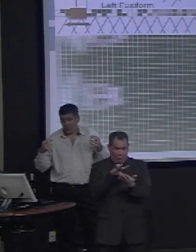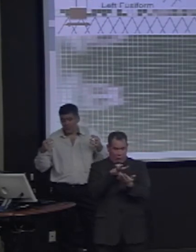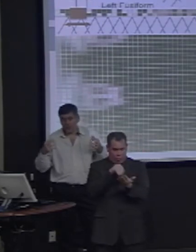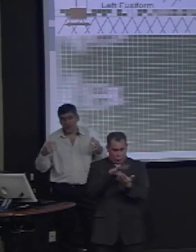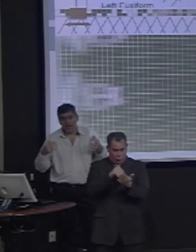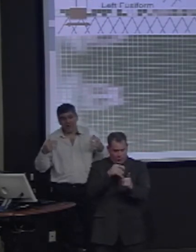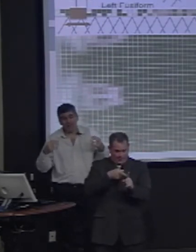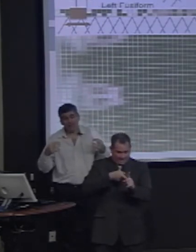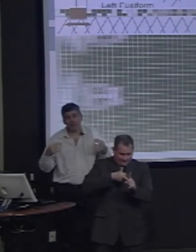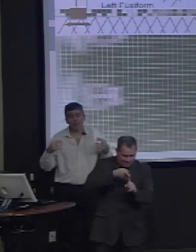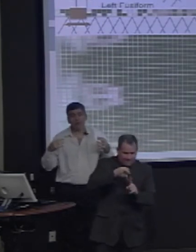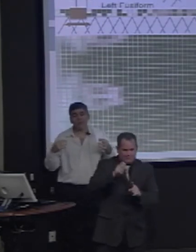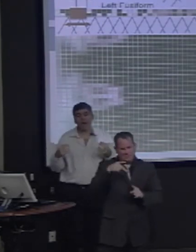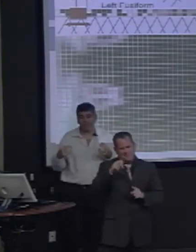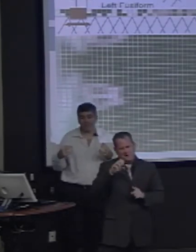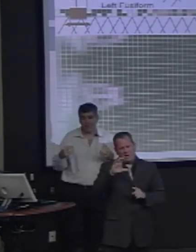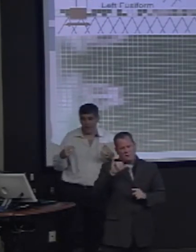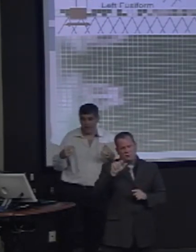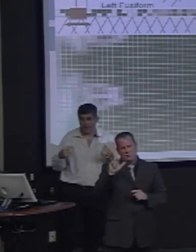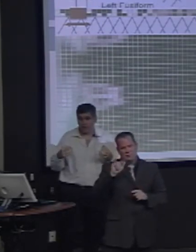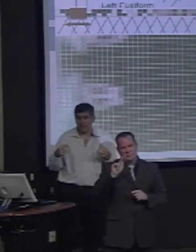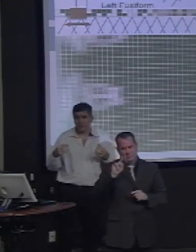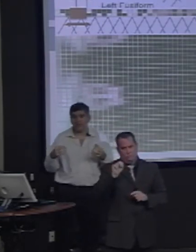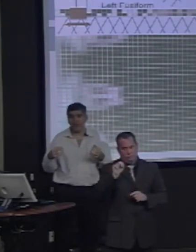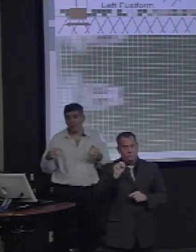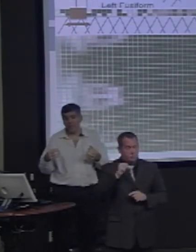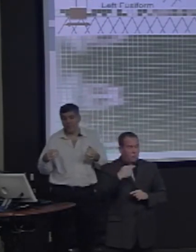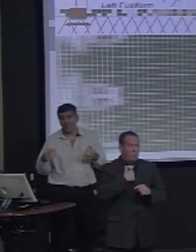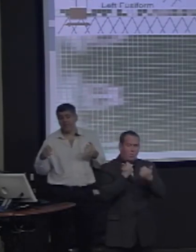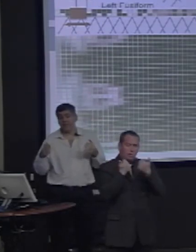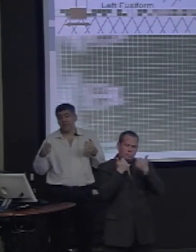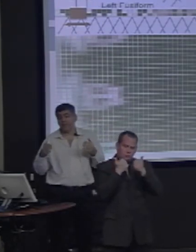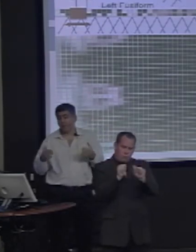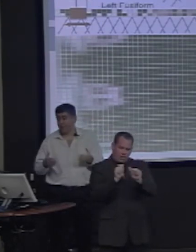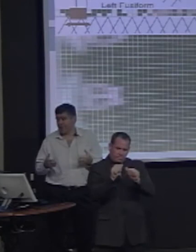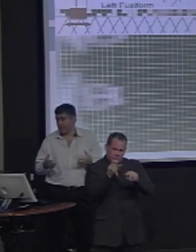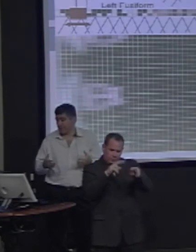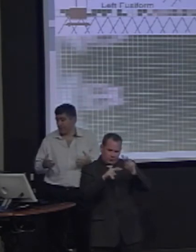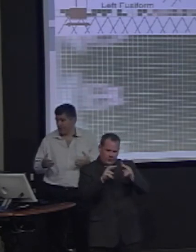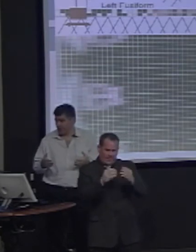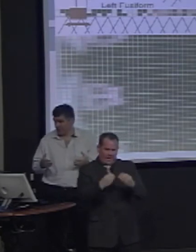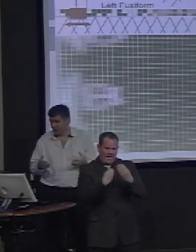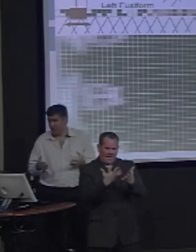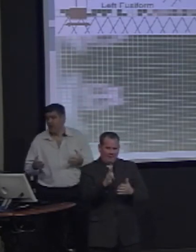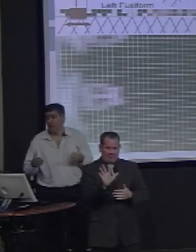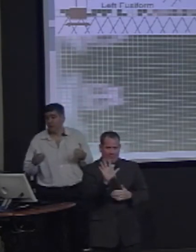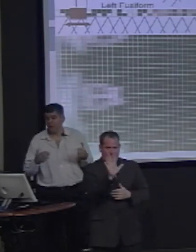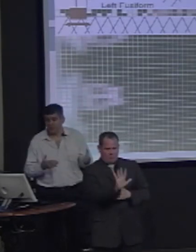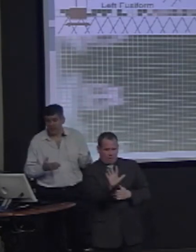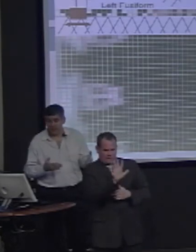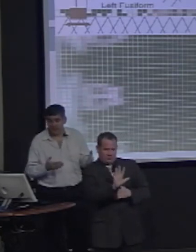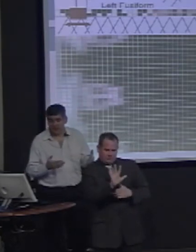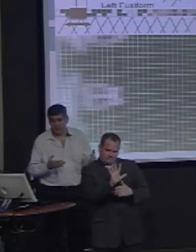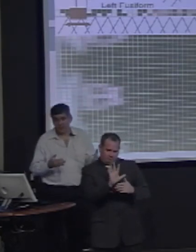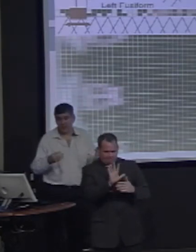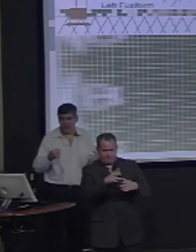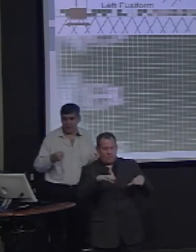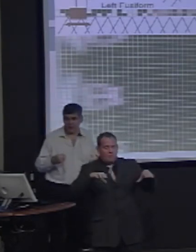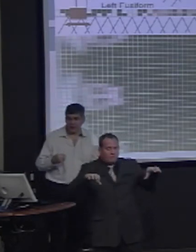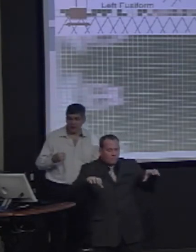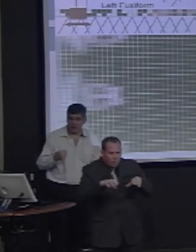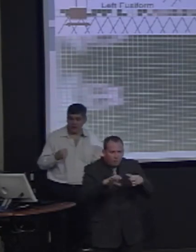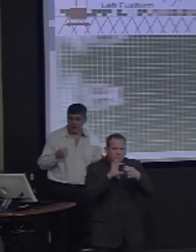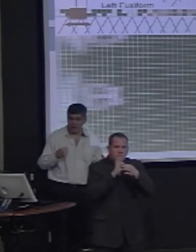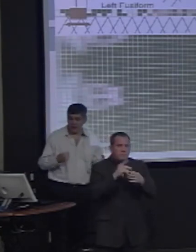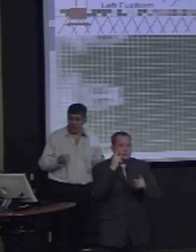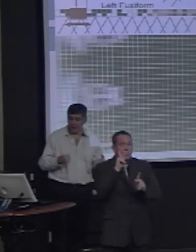try to approximate performance in the brain damage patients, the prosopagnosics and